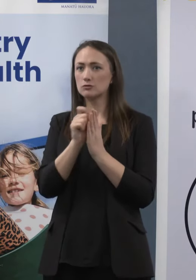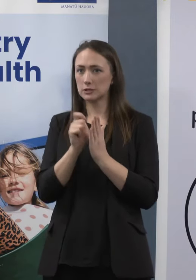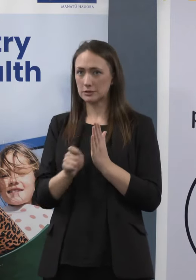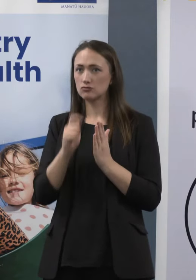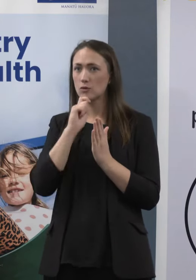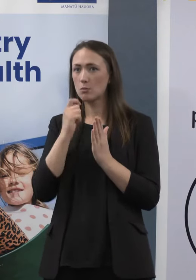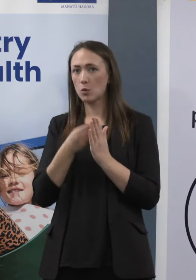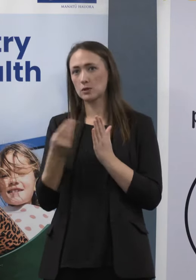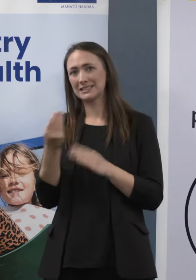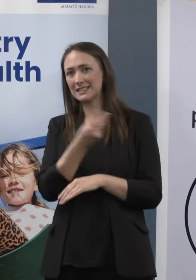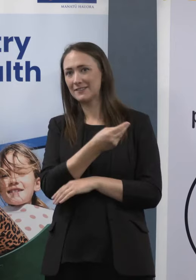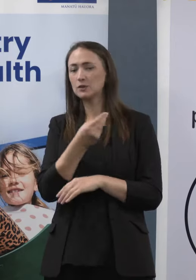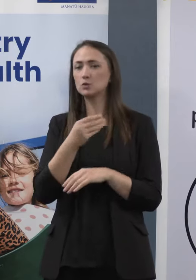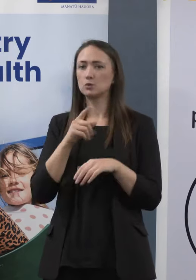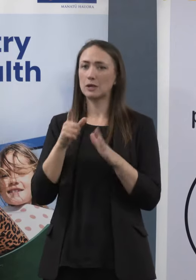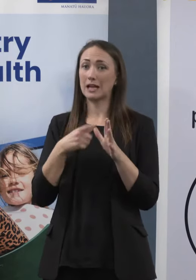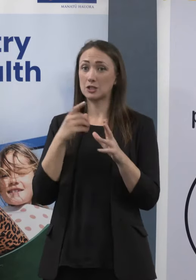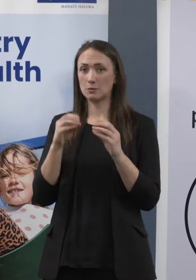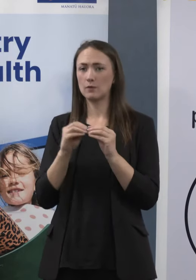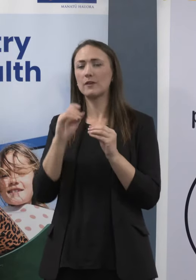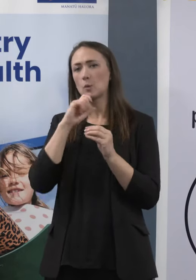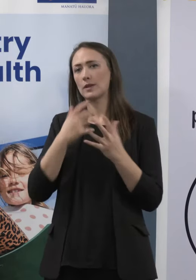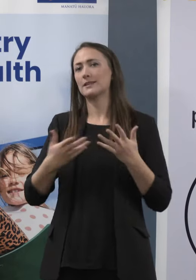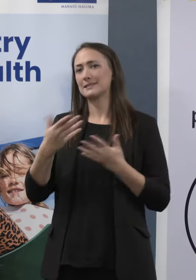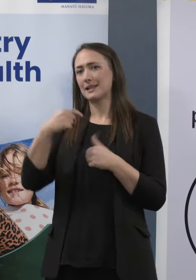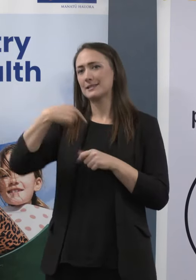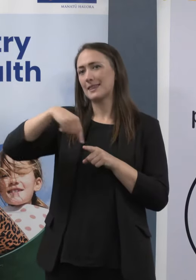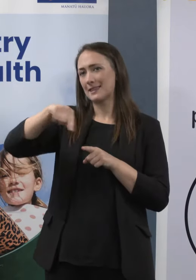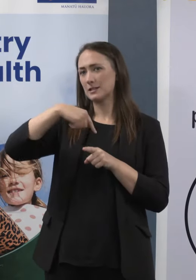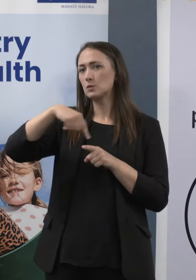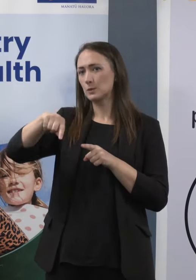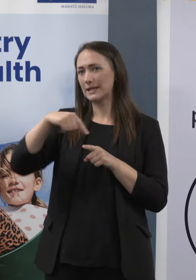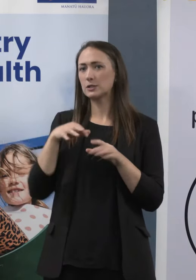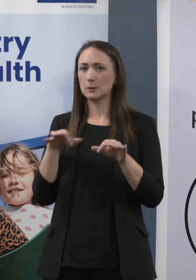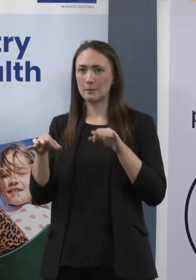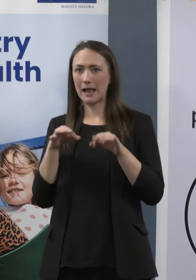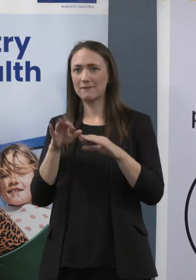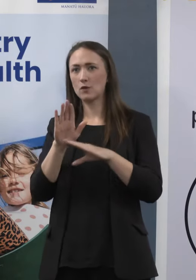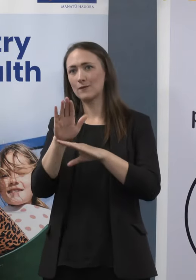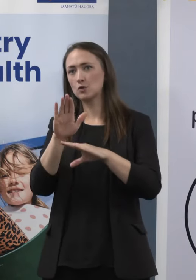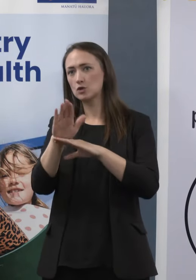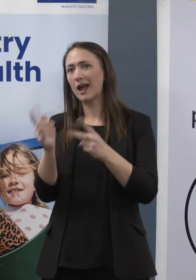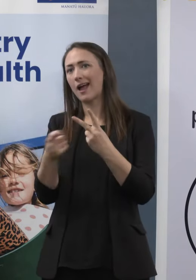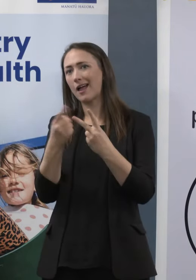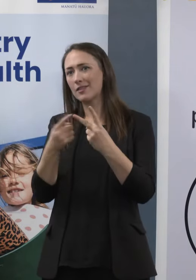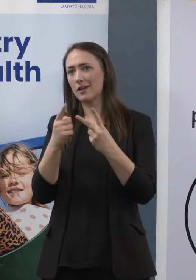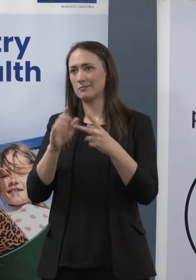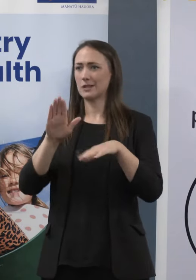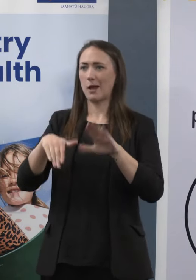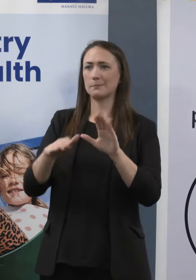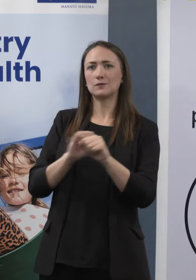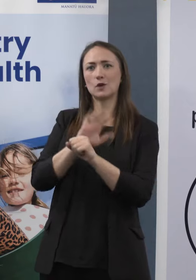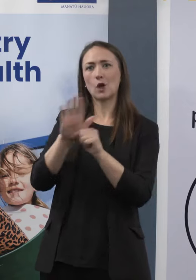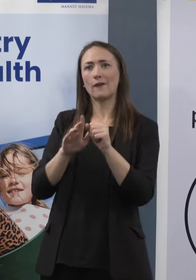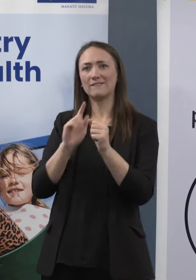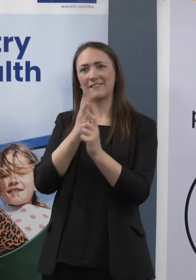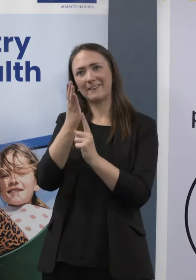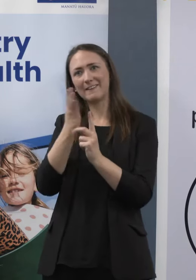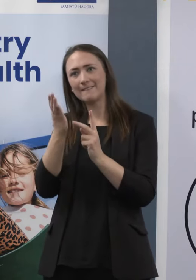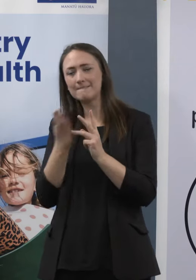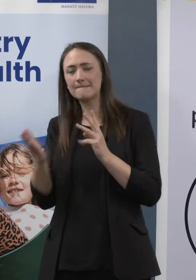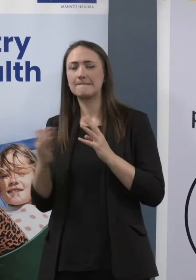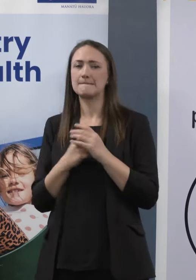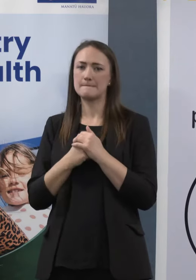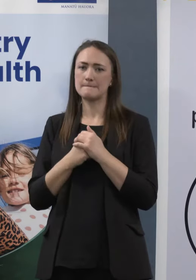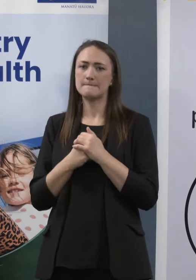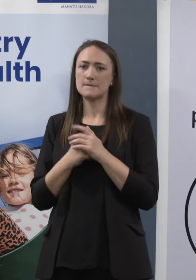that that's being discussed this week in terms of the planning. We also had a really good opportunity to talk with our colleagues in Canada this morning